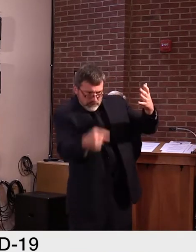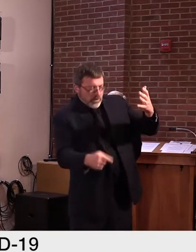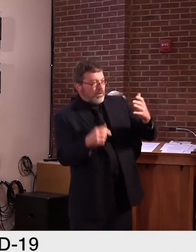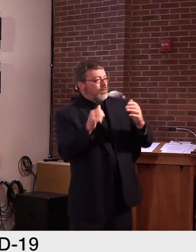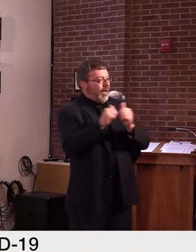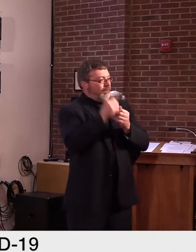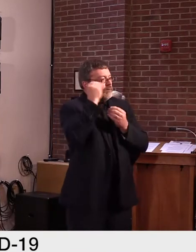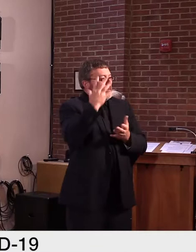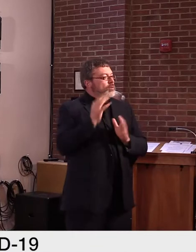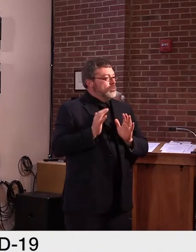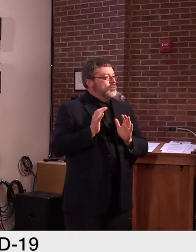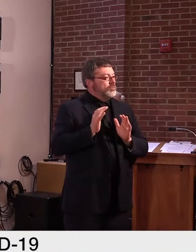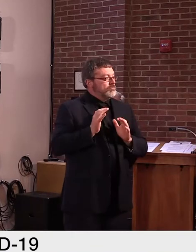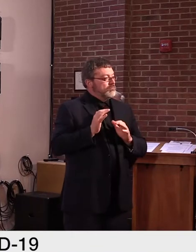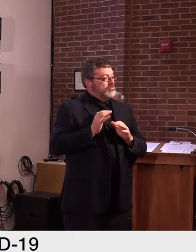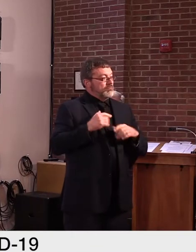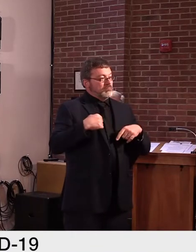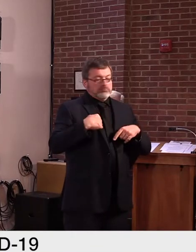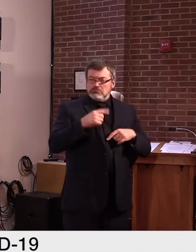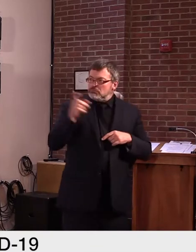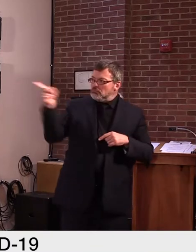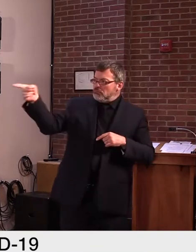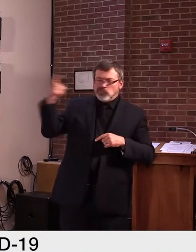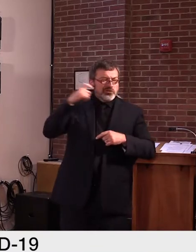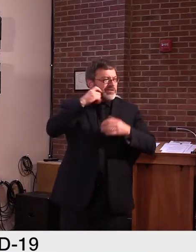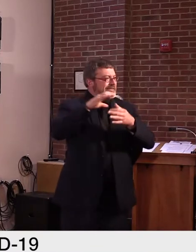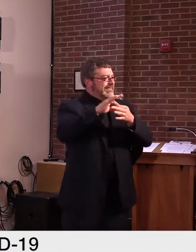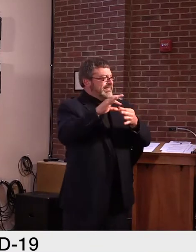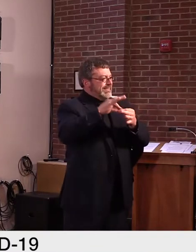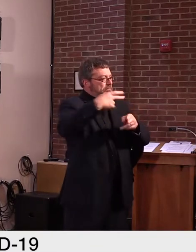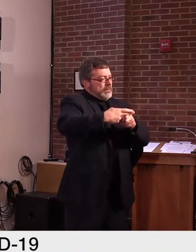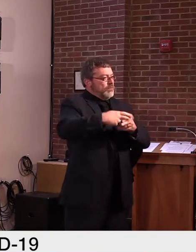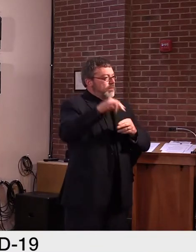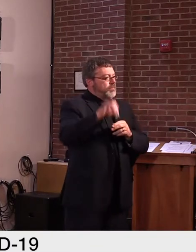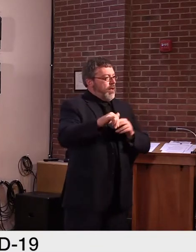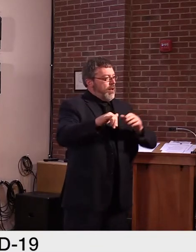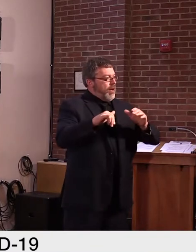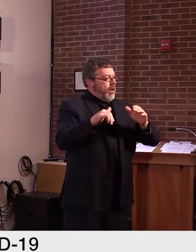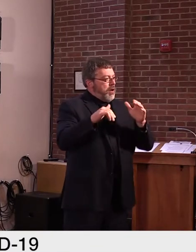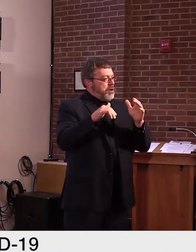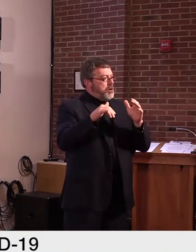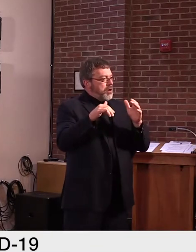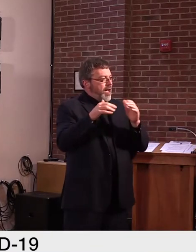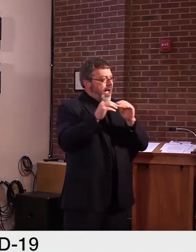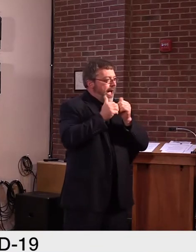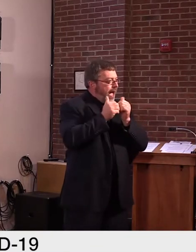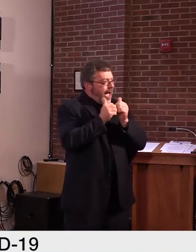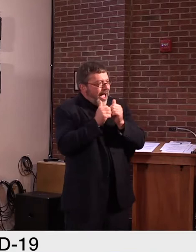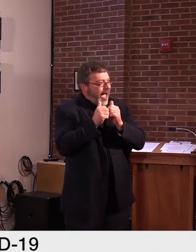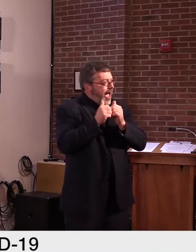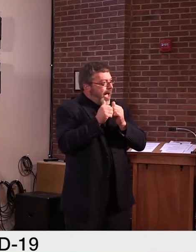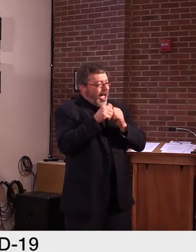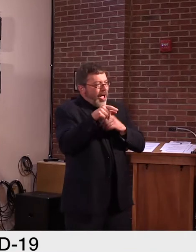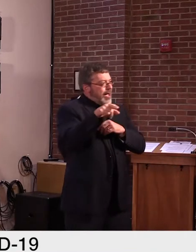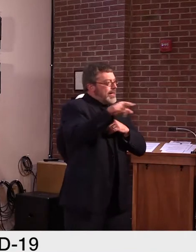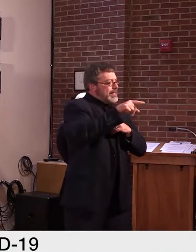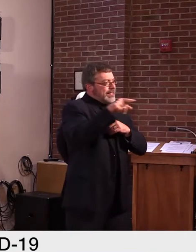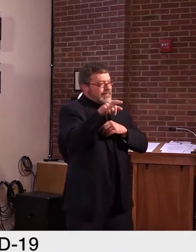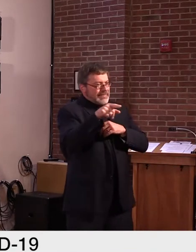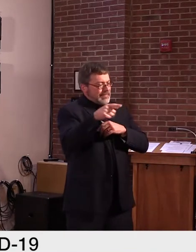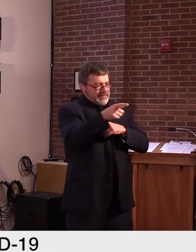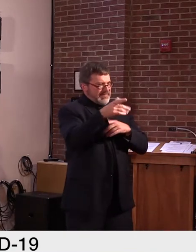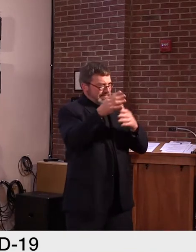As the governor stated, on Tuesday, we had the honor of hearing directly from Dr. Fauci, someone who history